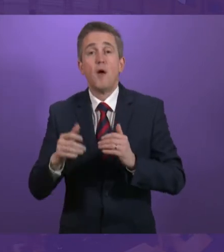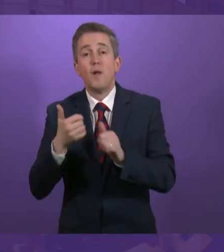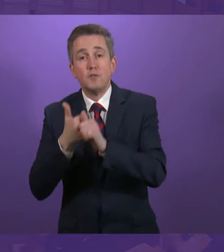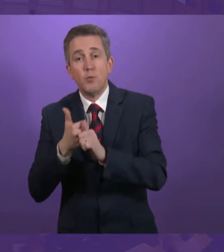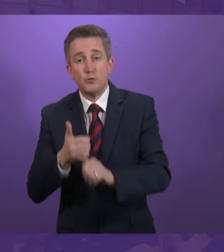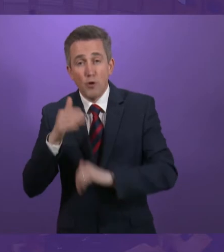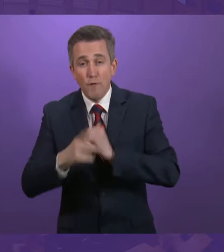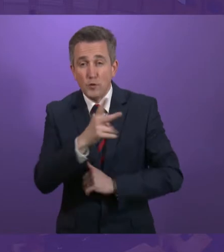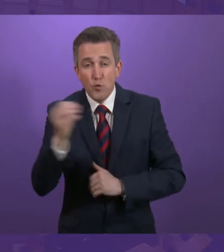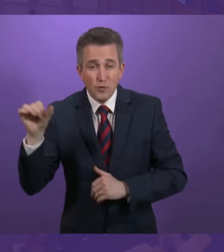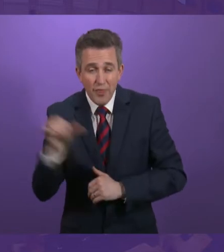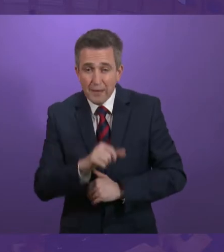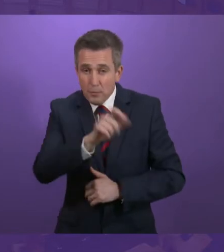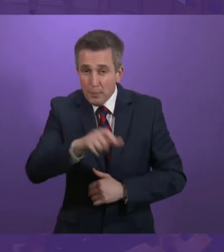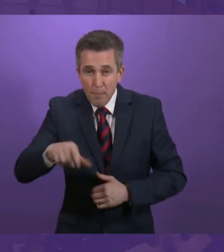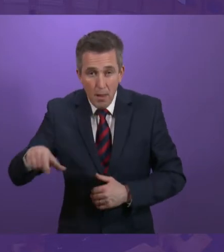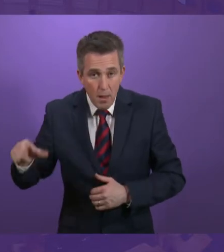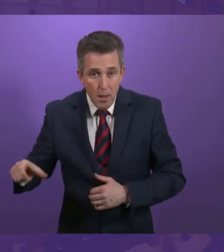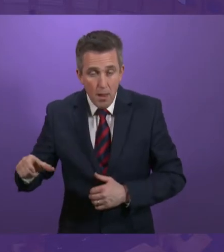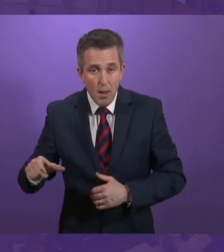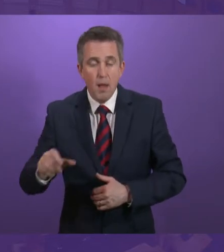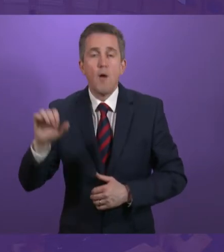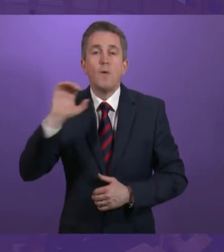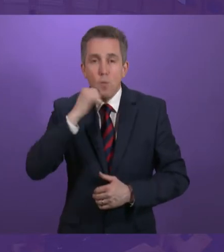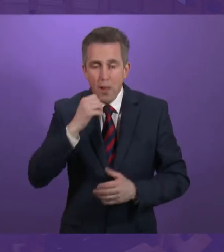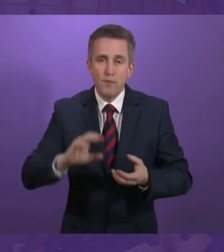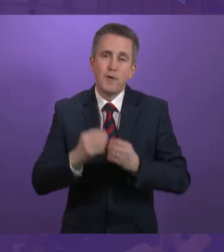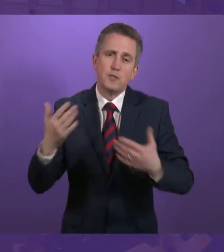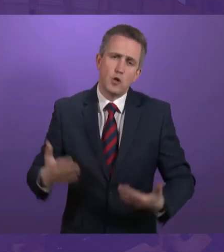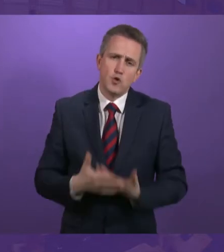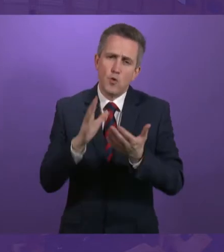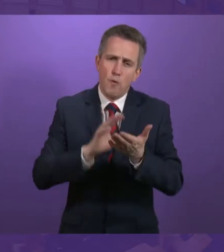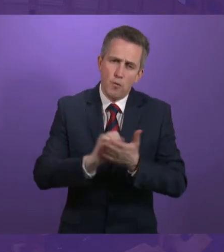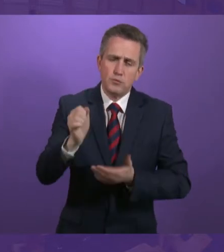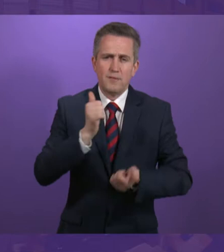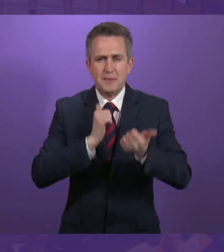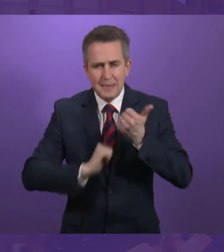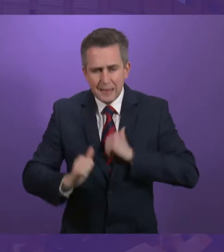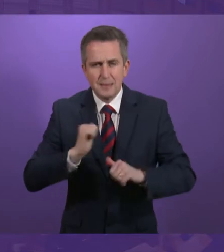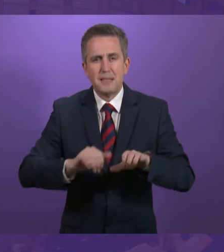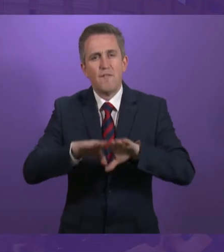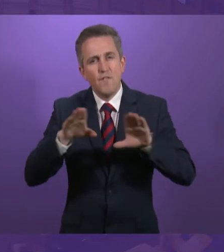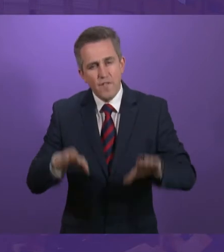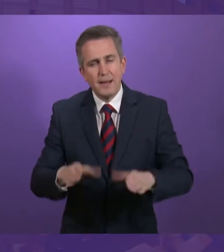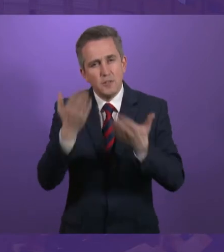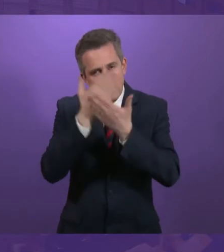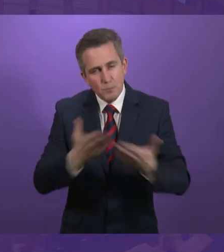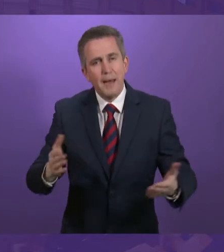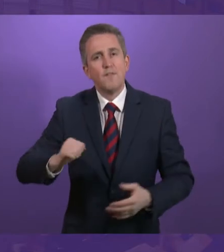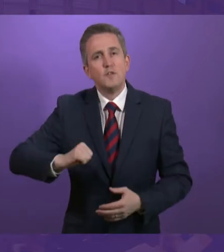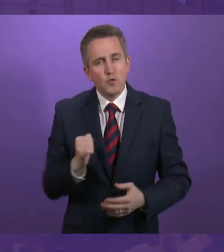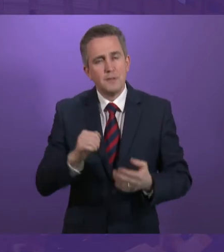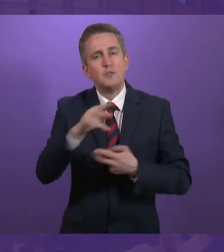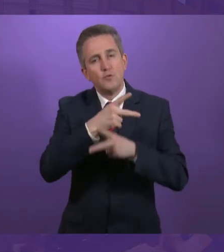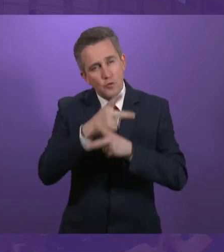people and we will have brought a new culture of dignity, fairness and respect to Scottish Social Security. Certainly